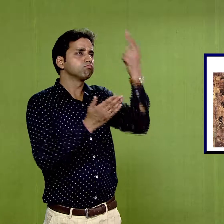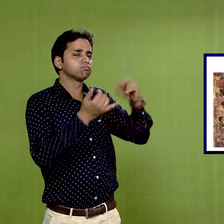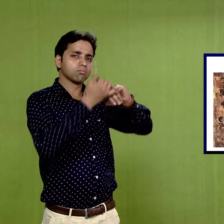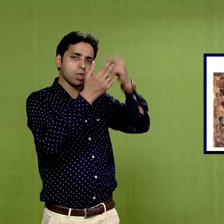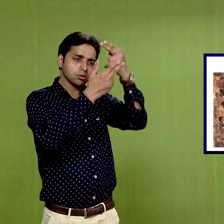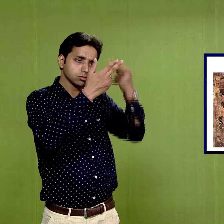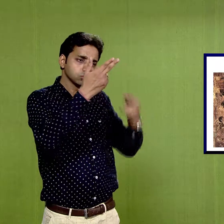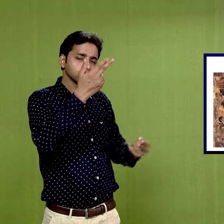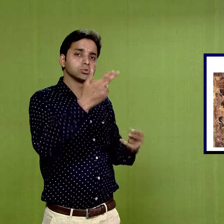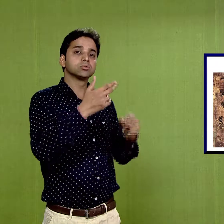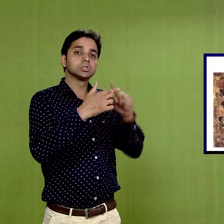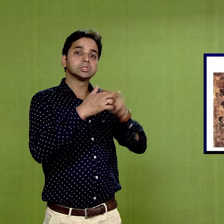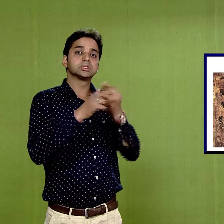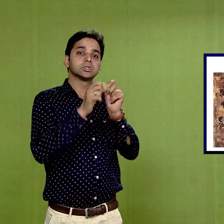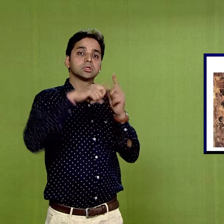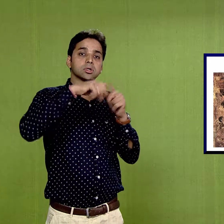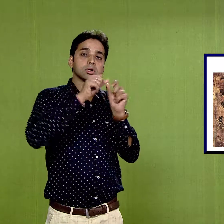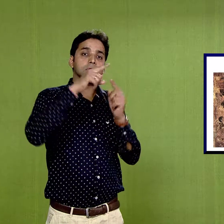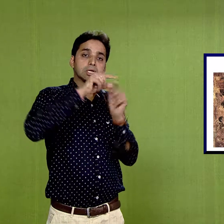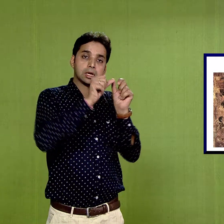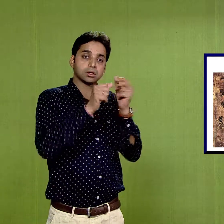which depict the Buddhist monks.